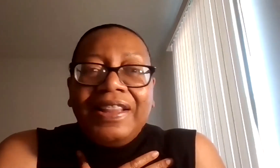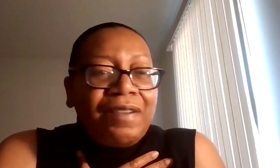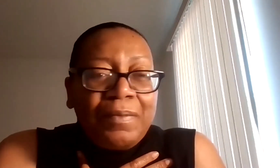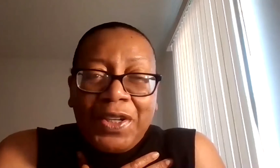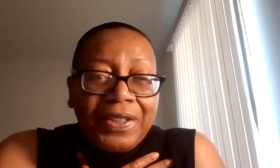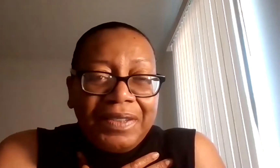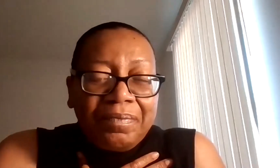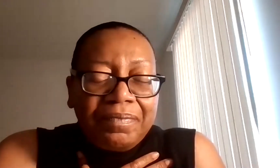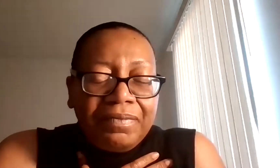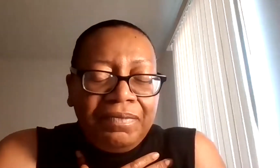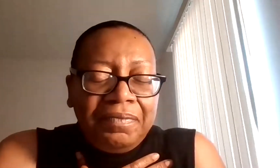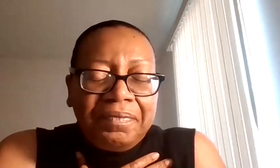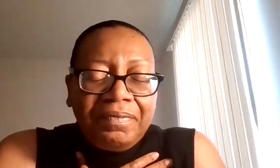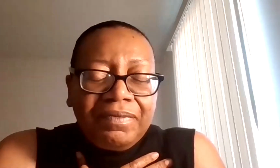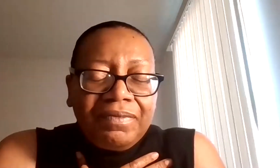Love him dearly.